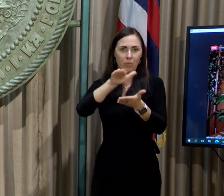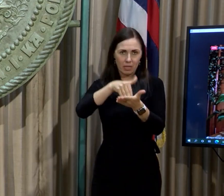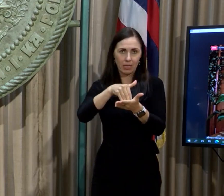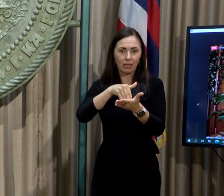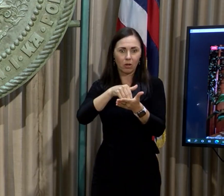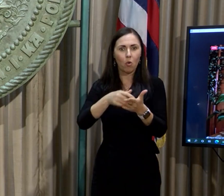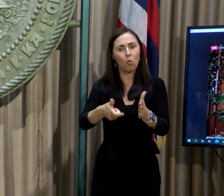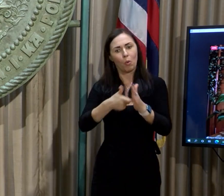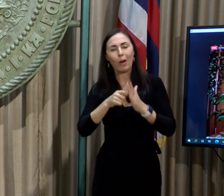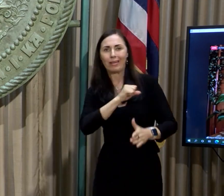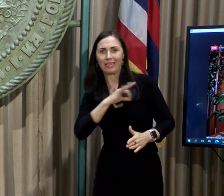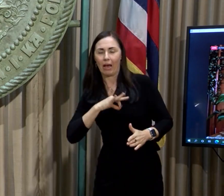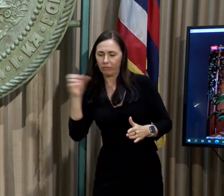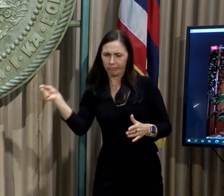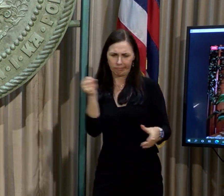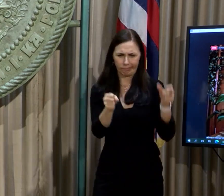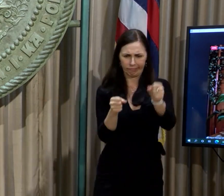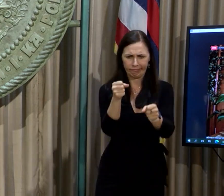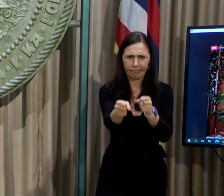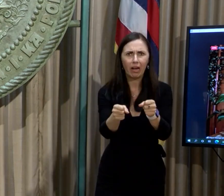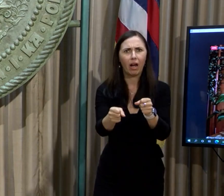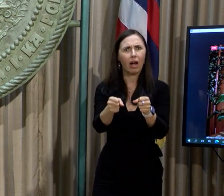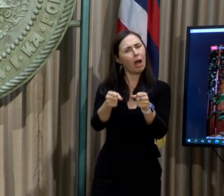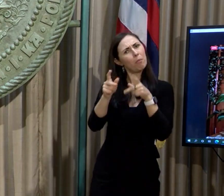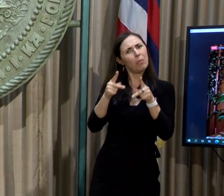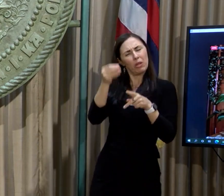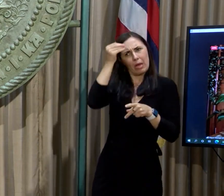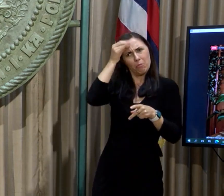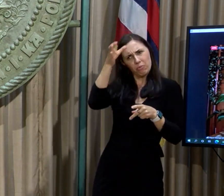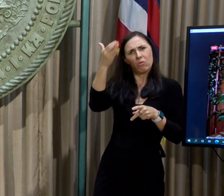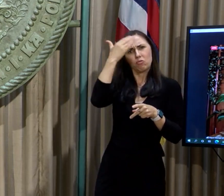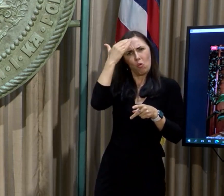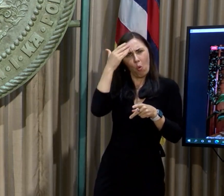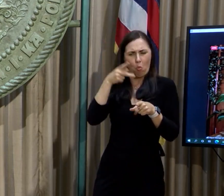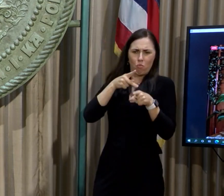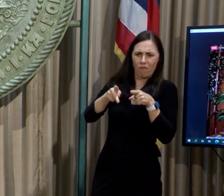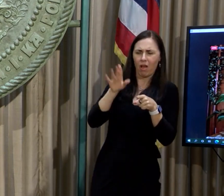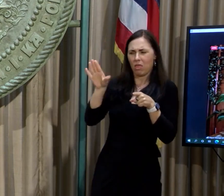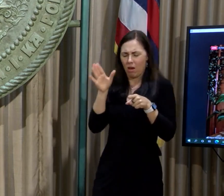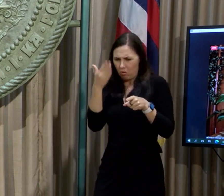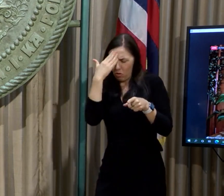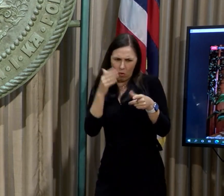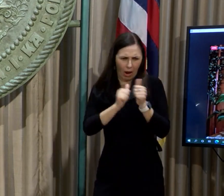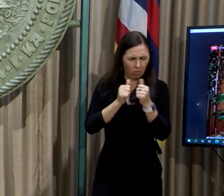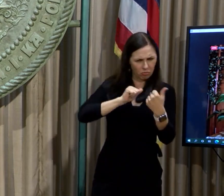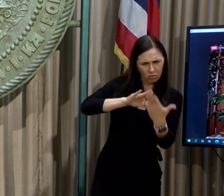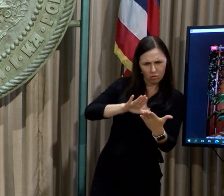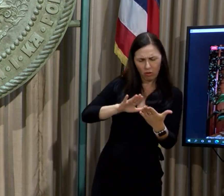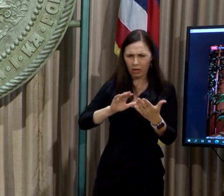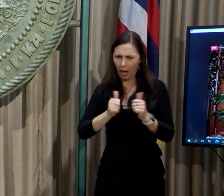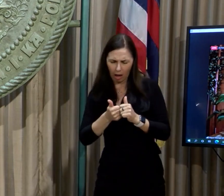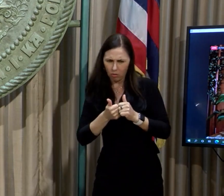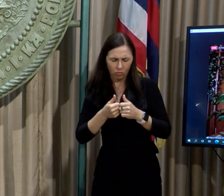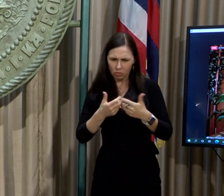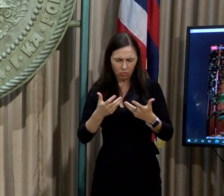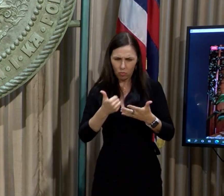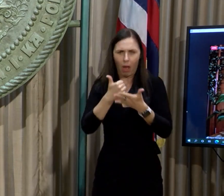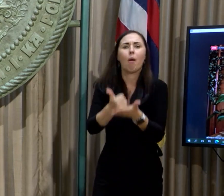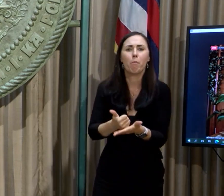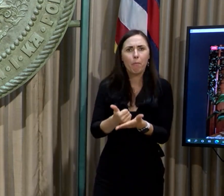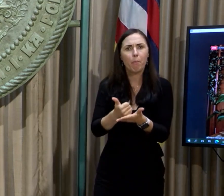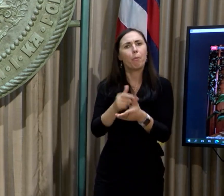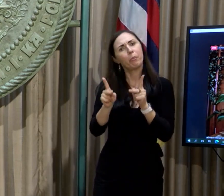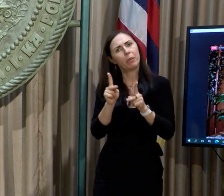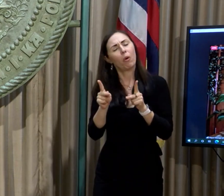staffing, too, to have professionals that can really know how to take care of these people and then making whatever medicines we can make available to them